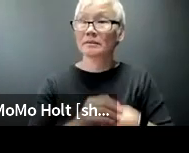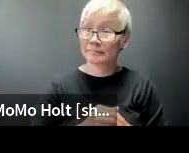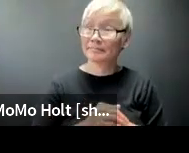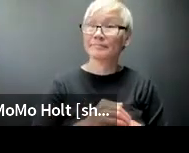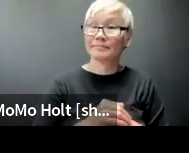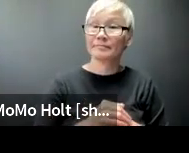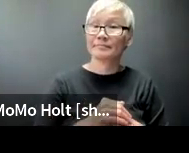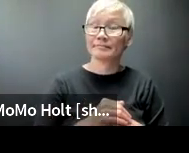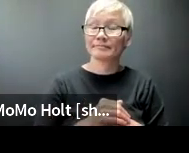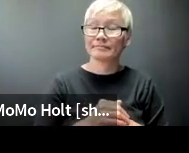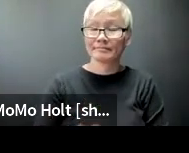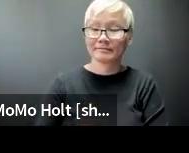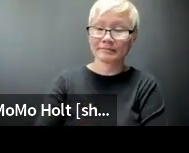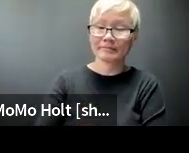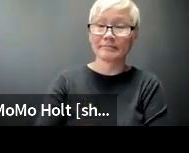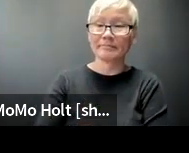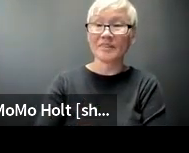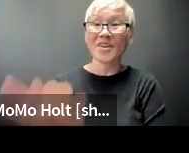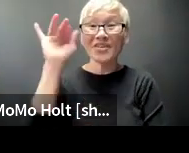approach and use